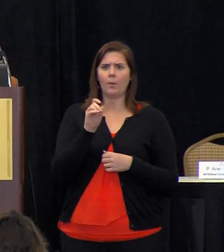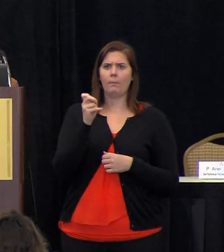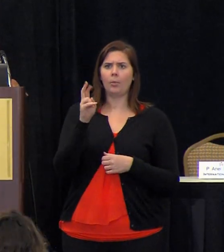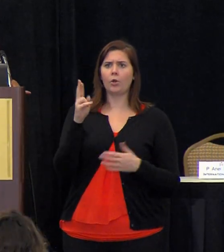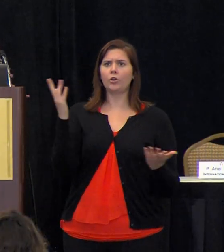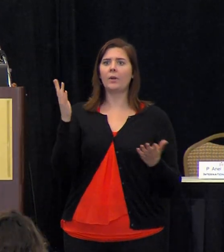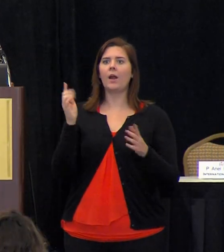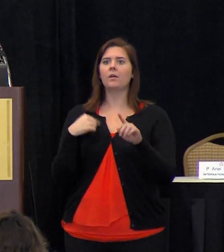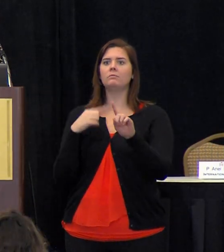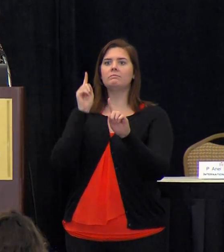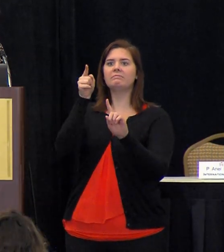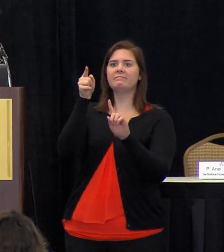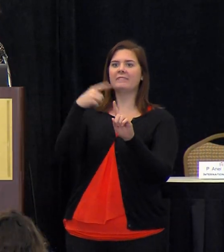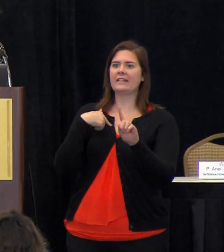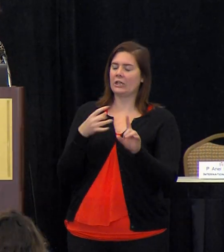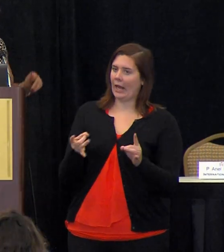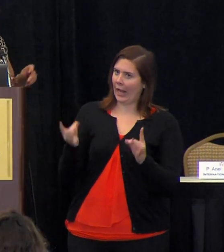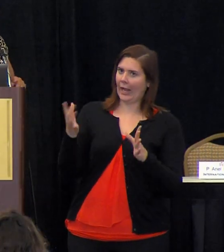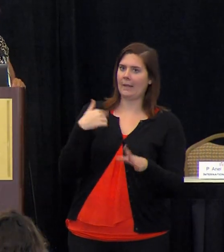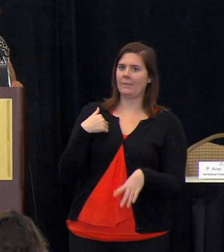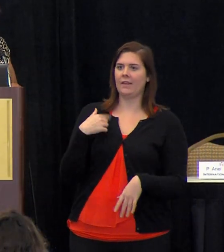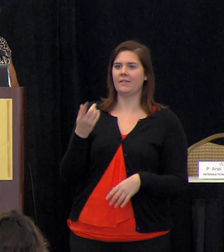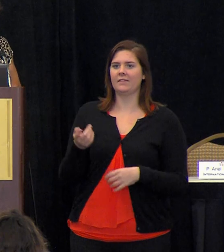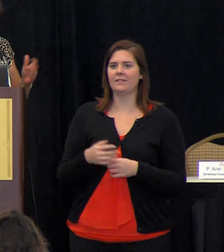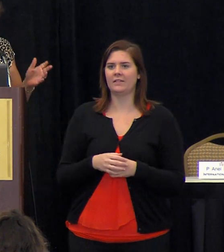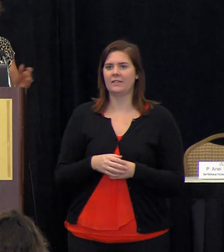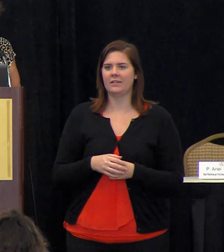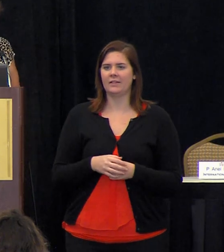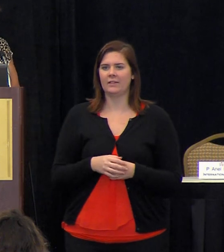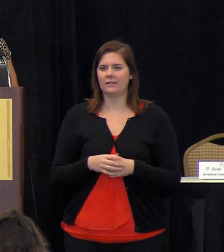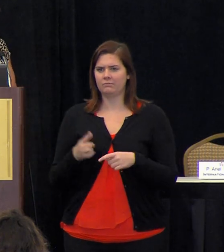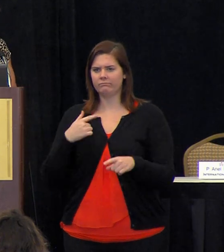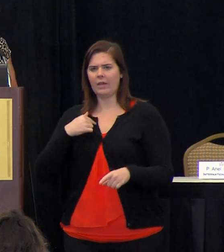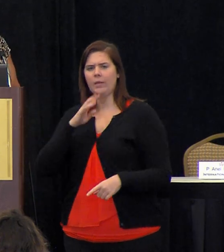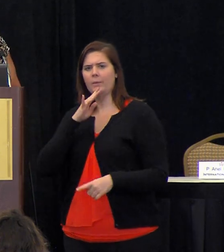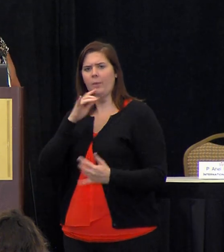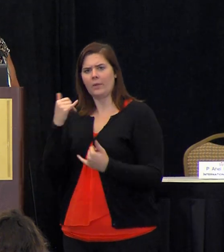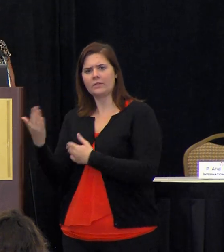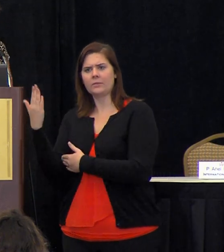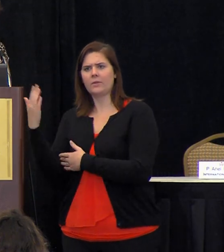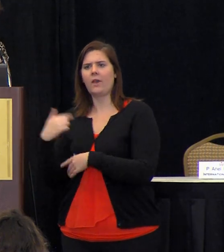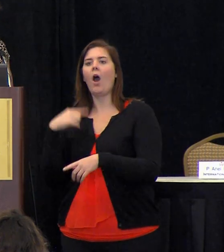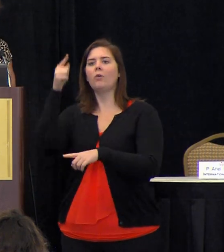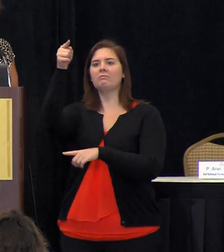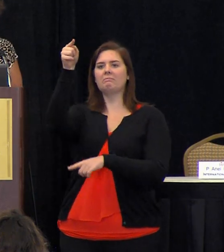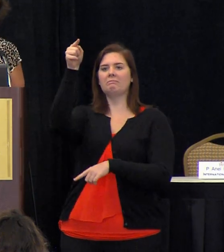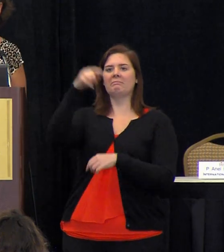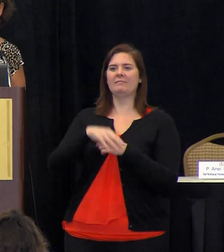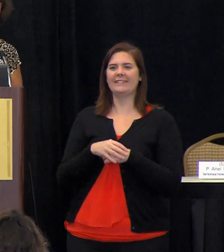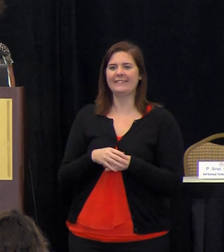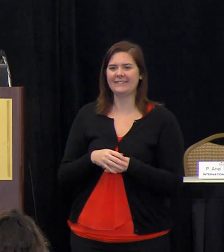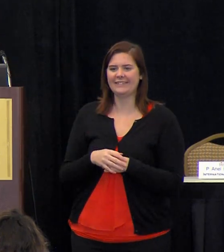he's going to hate me for calling him out um i'm sorry there he is